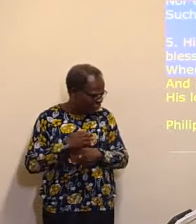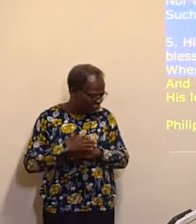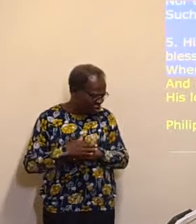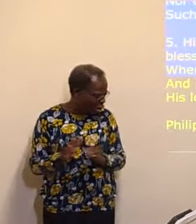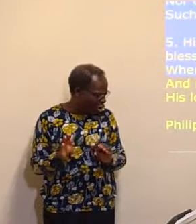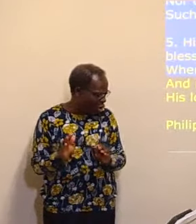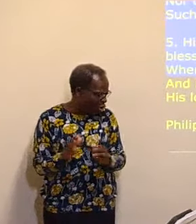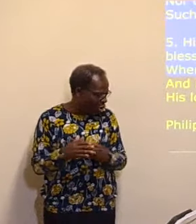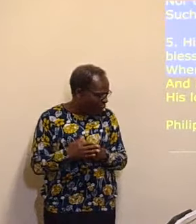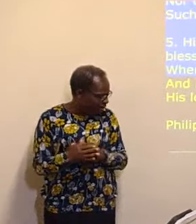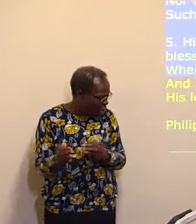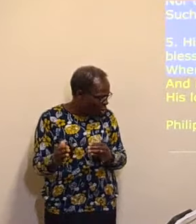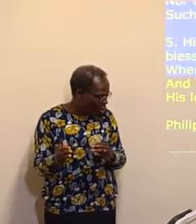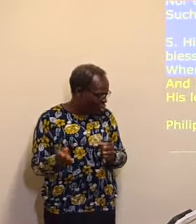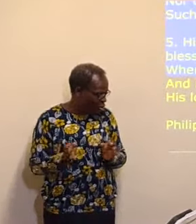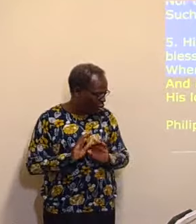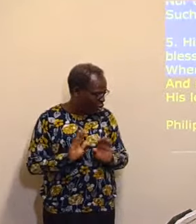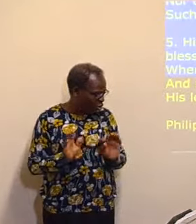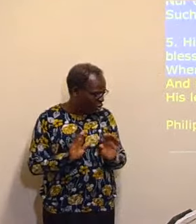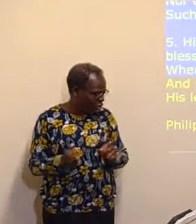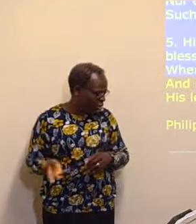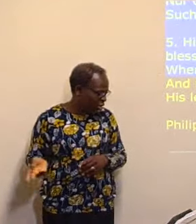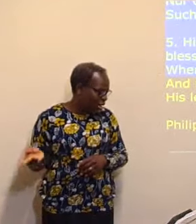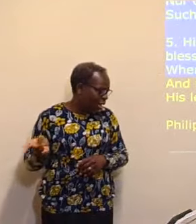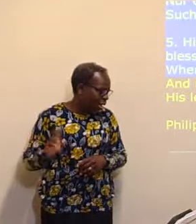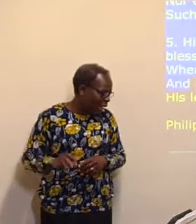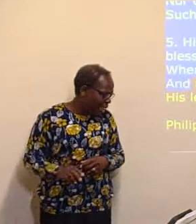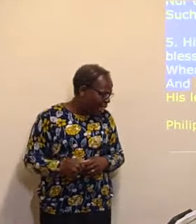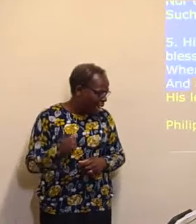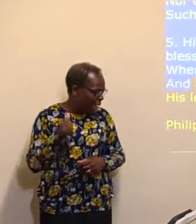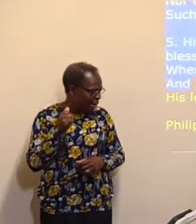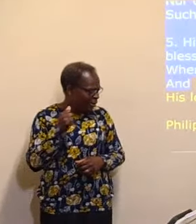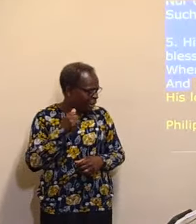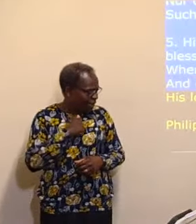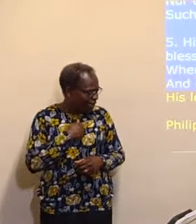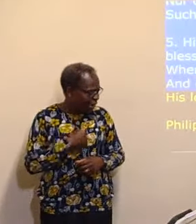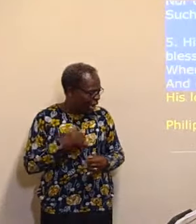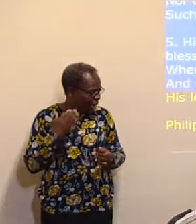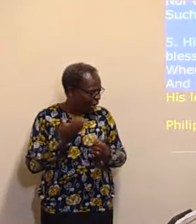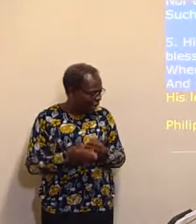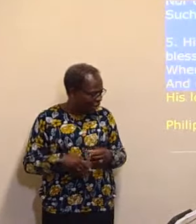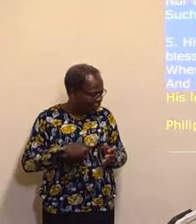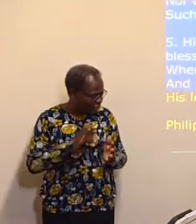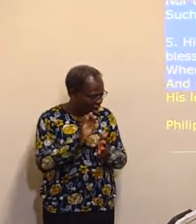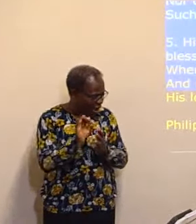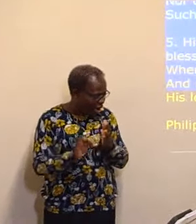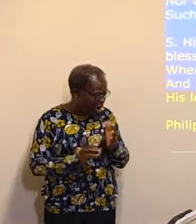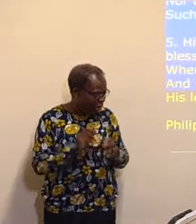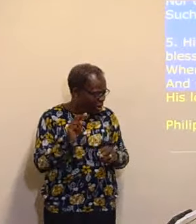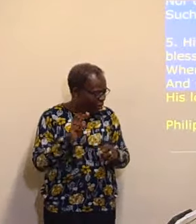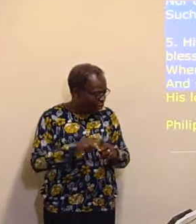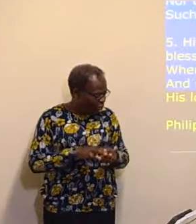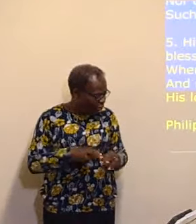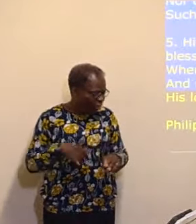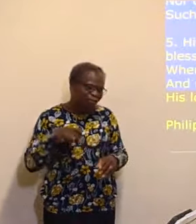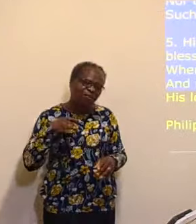of God. And my master of